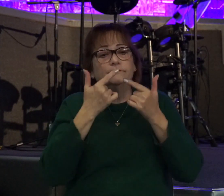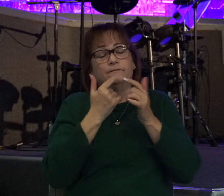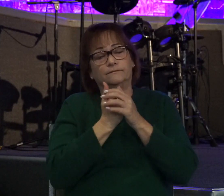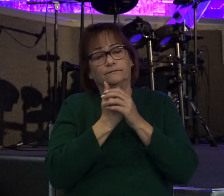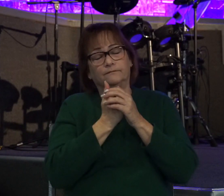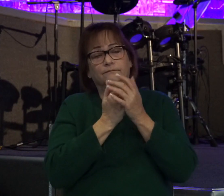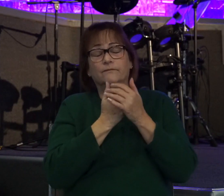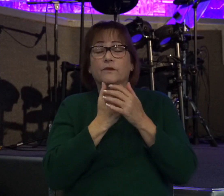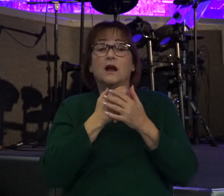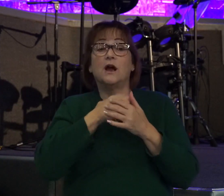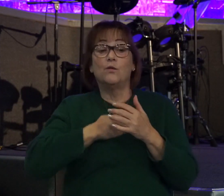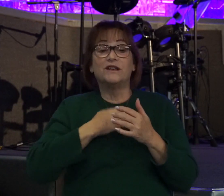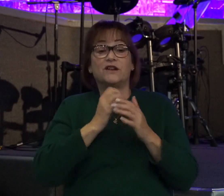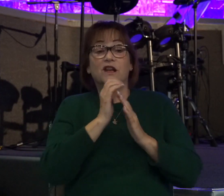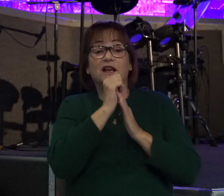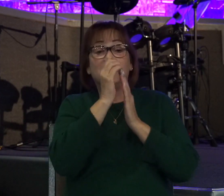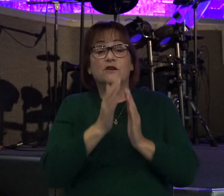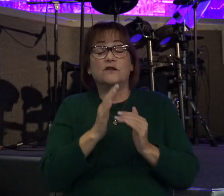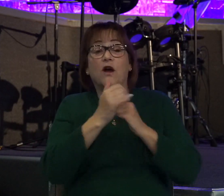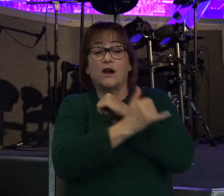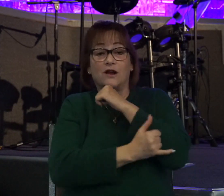wish the leaders of our country could figure that out.